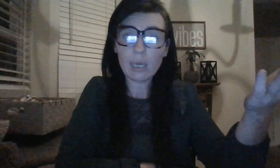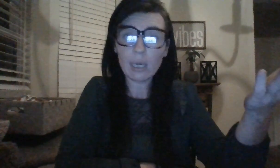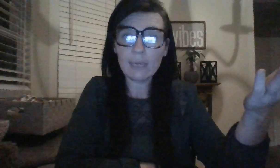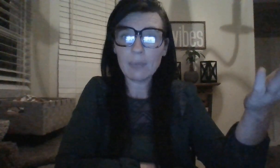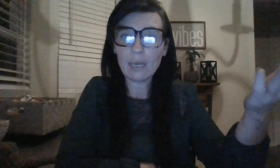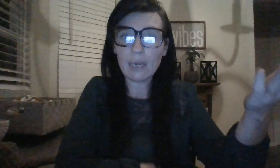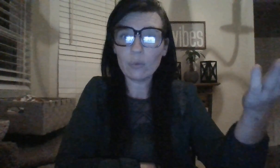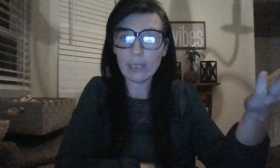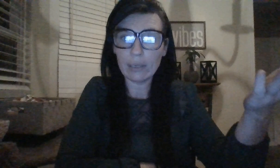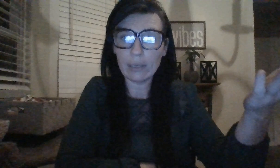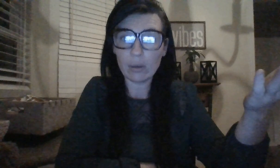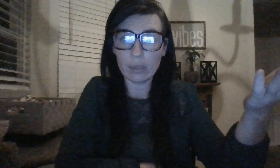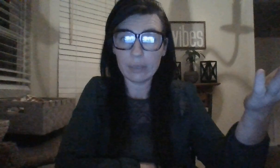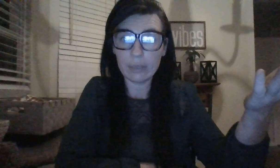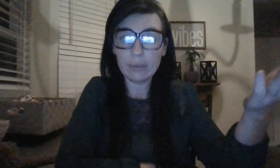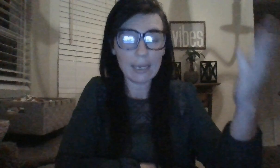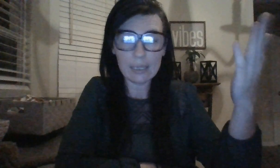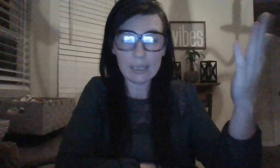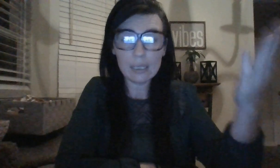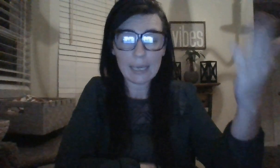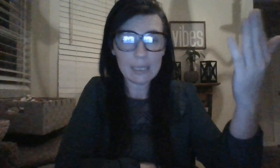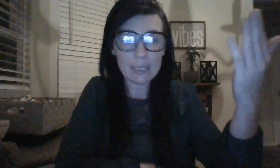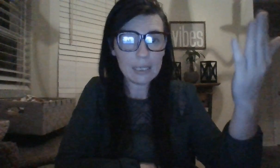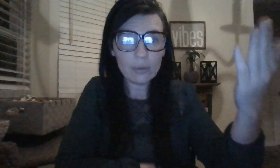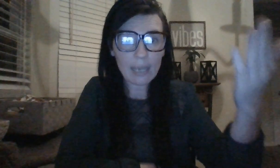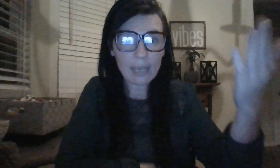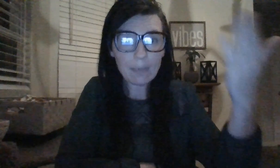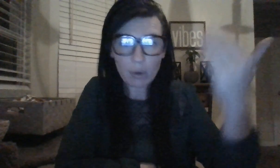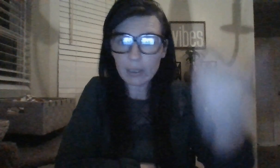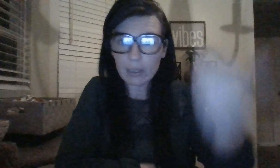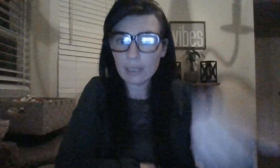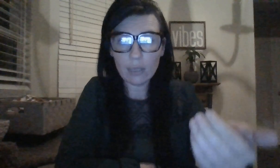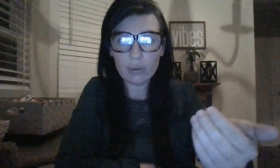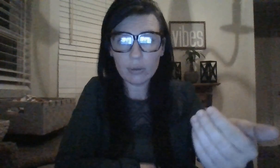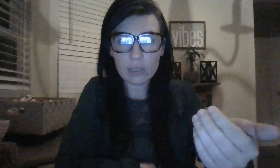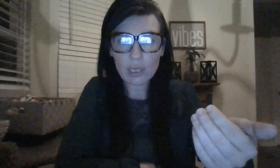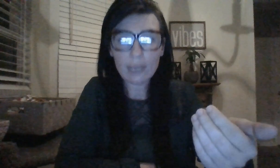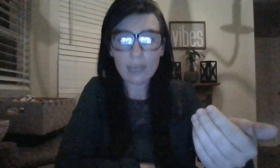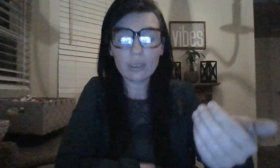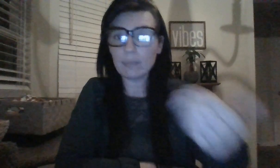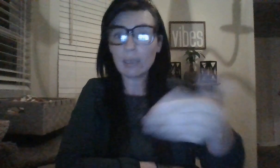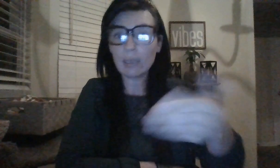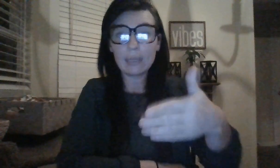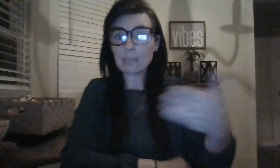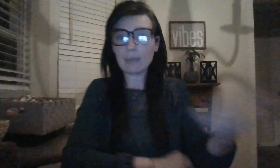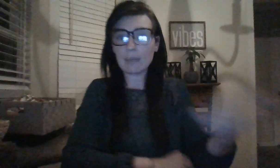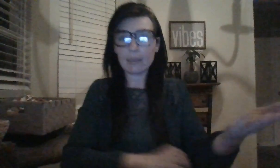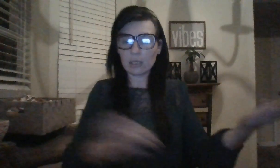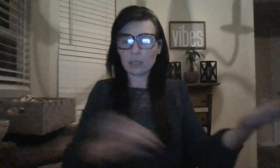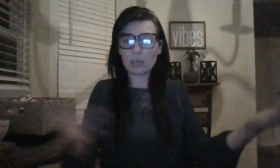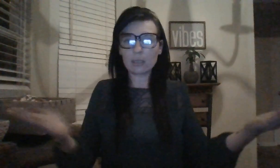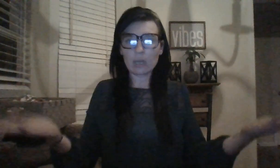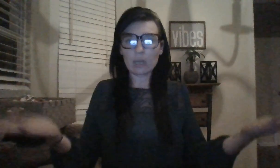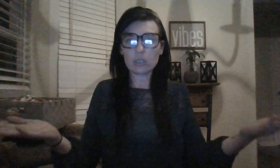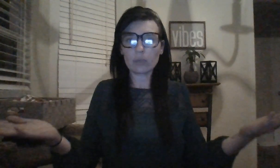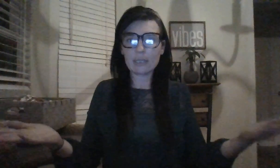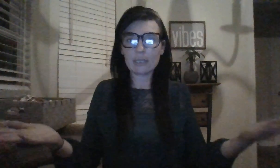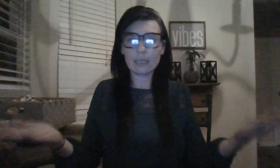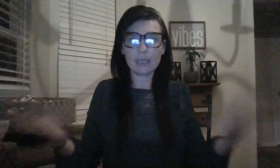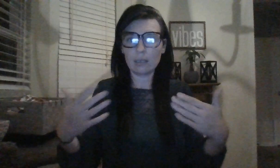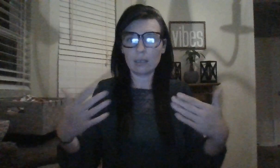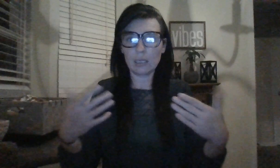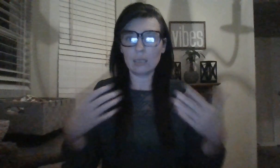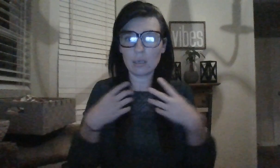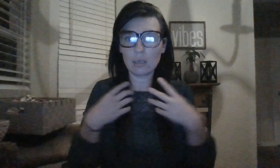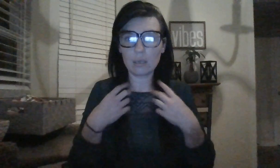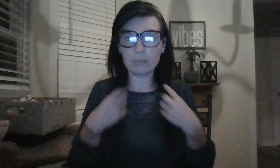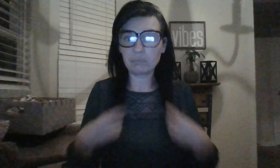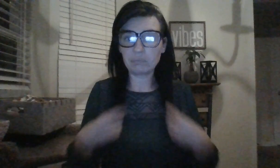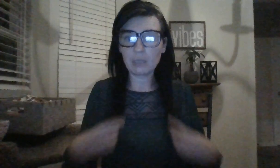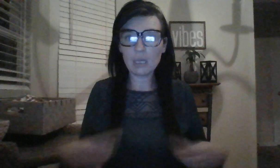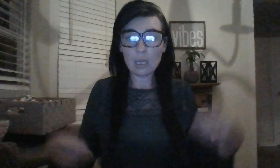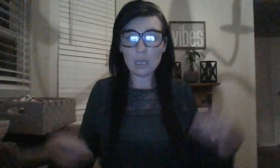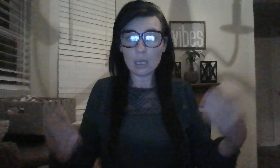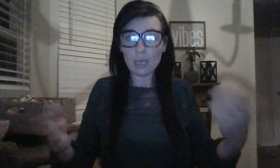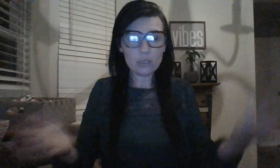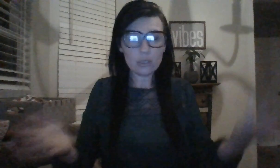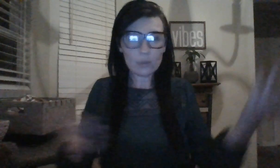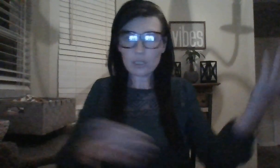they're not even paying rent on. I didn't hear that part in here in this channeling. But that's my deductive logic reasoning and intuition